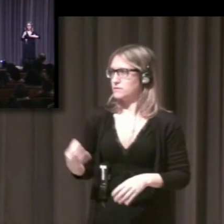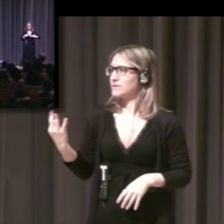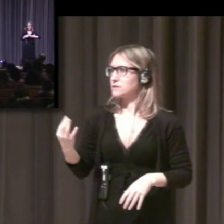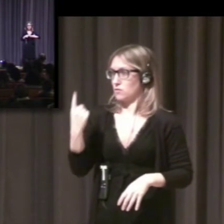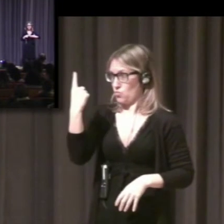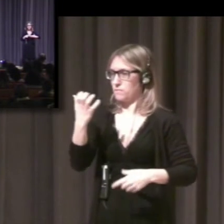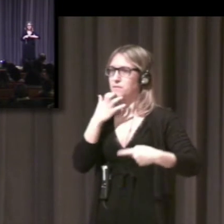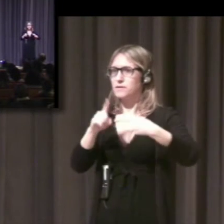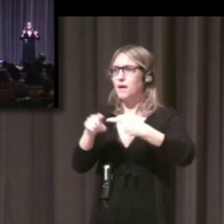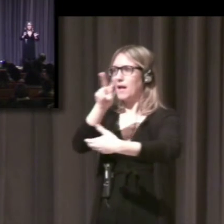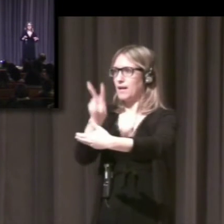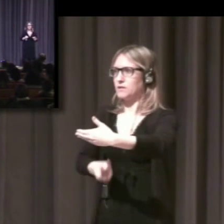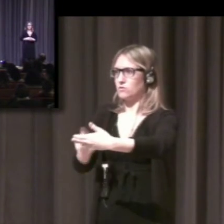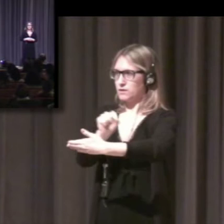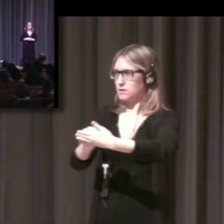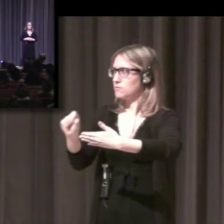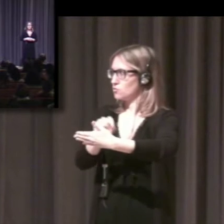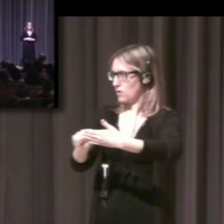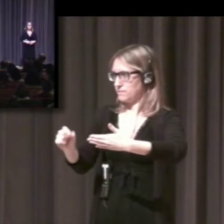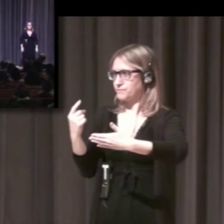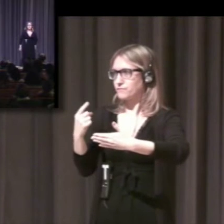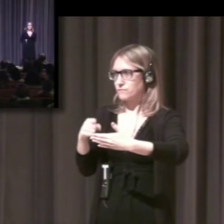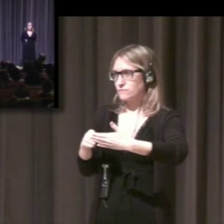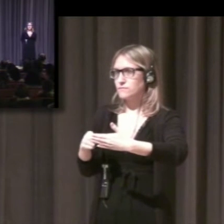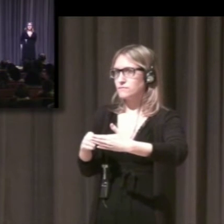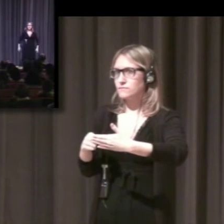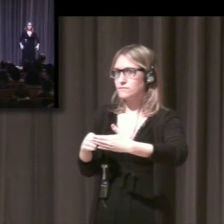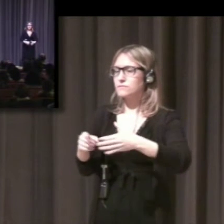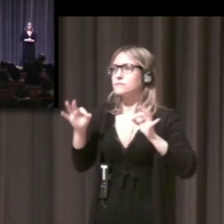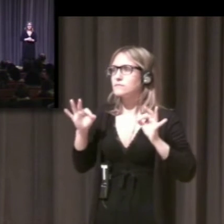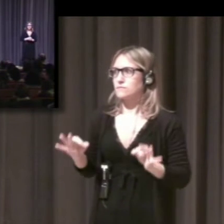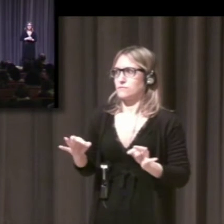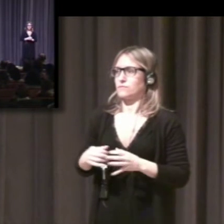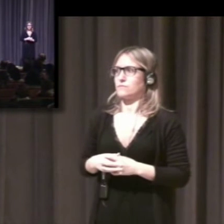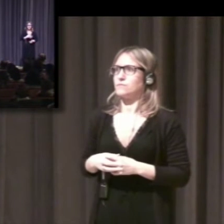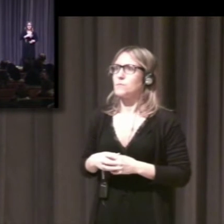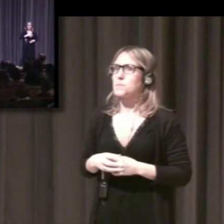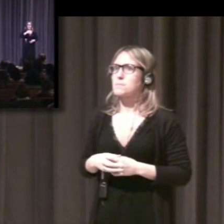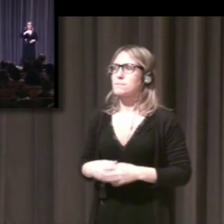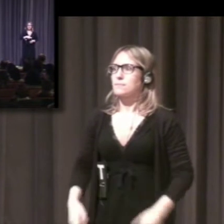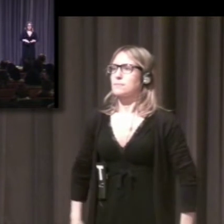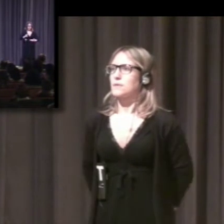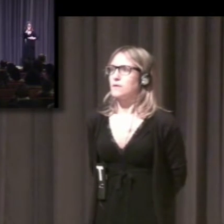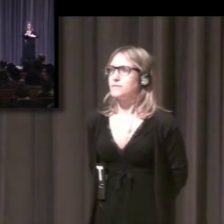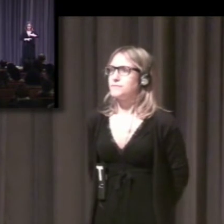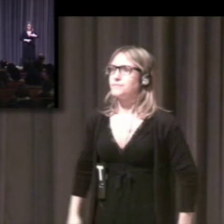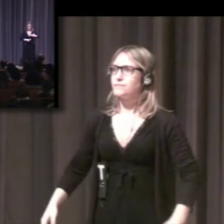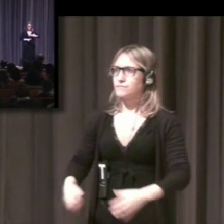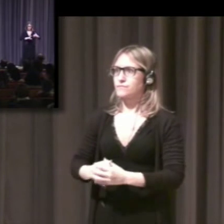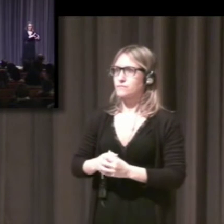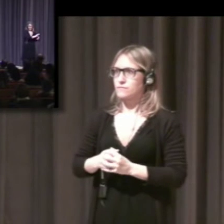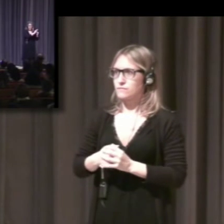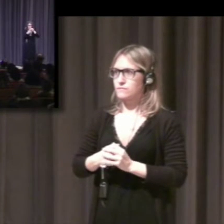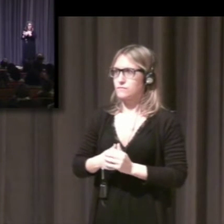able to learn how to read is facility in a